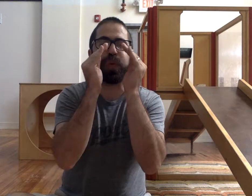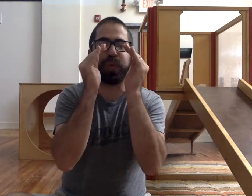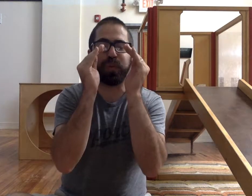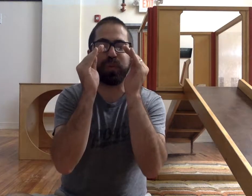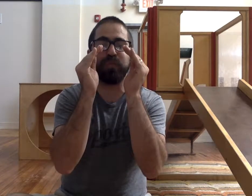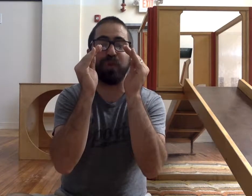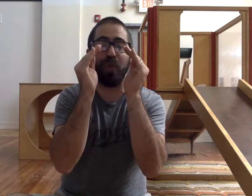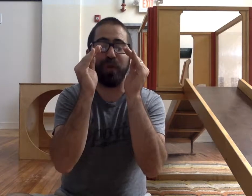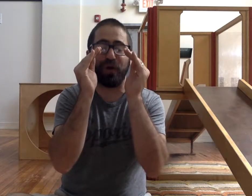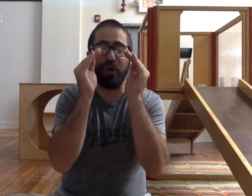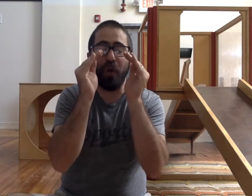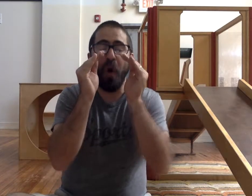Pull it bigger.